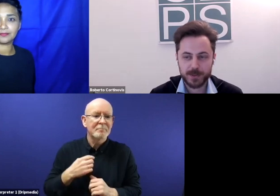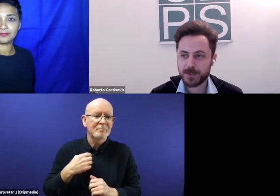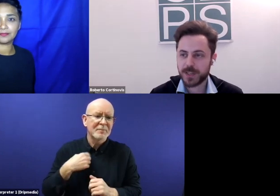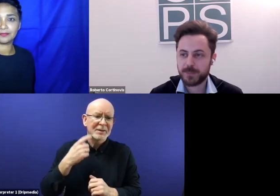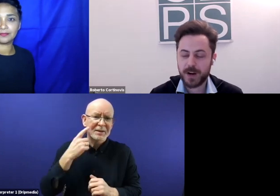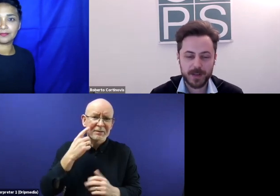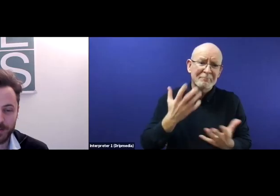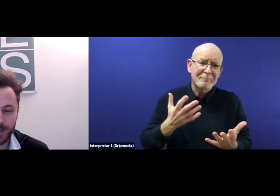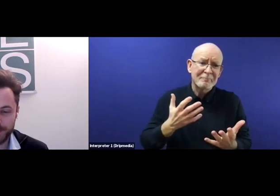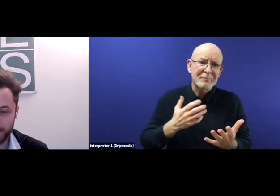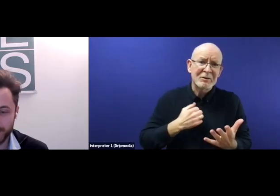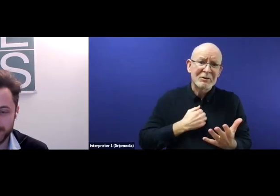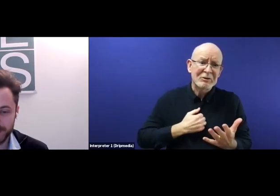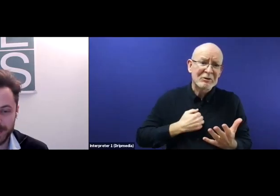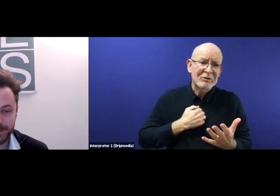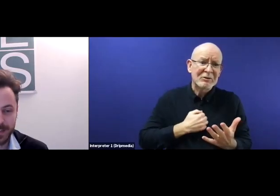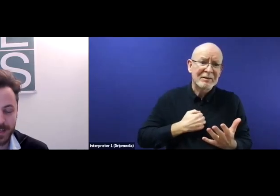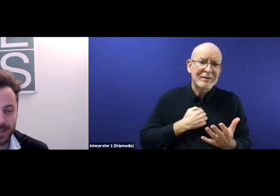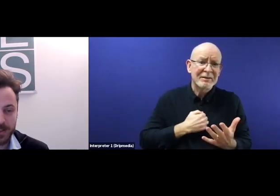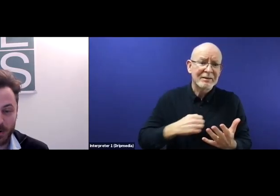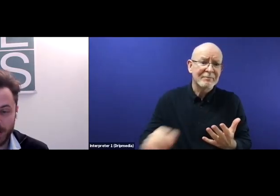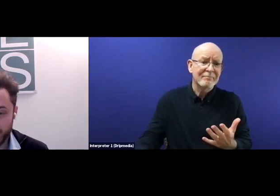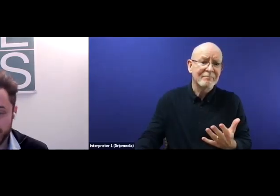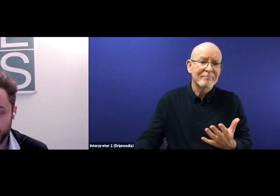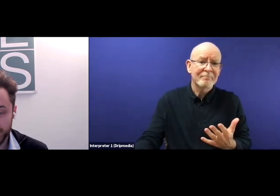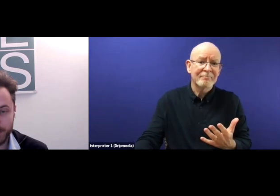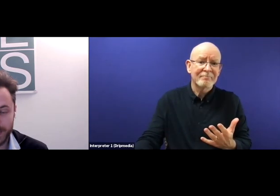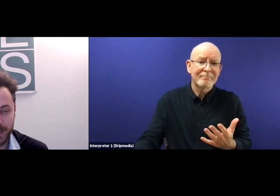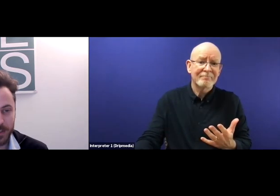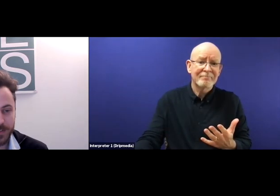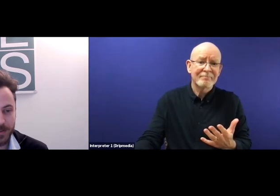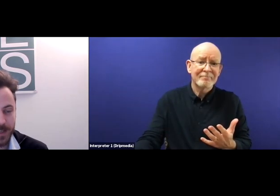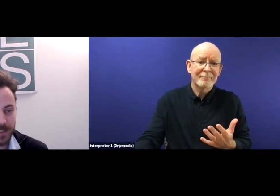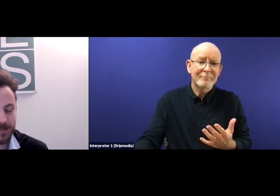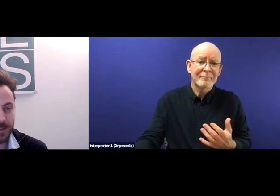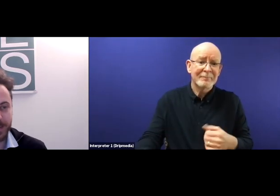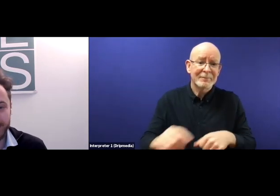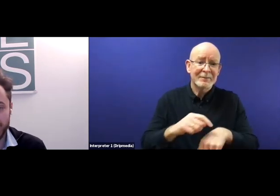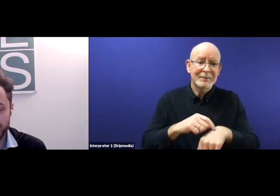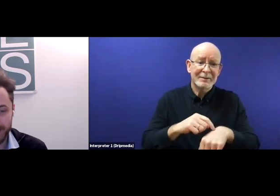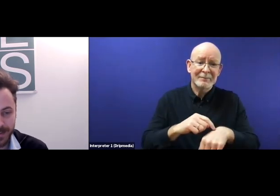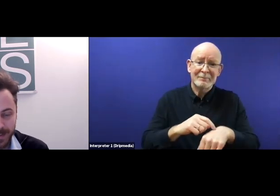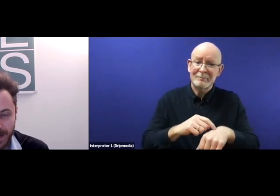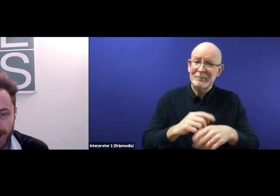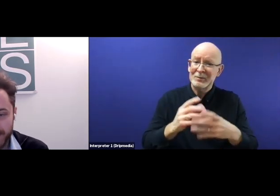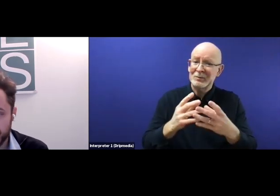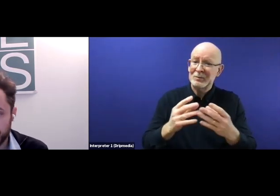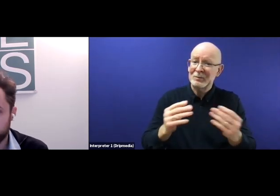expire. We have only a few minutes left. So I'm really sorry that we cannot address in further details, uh, other, uh,